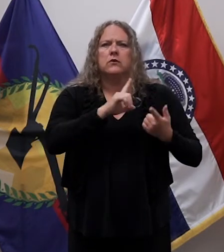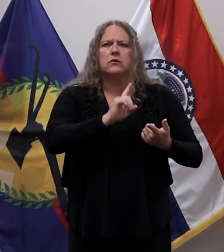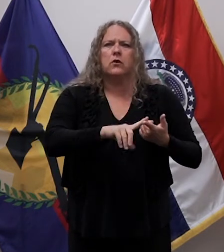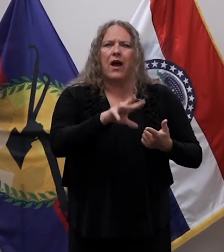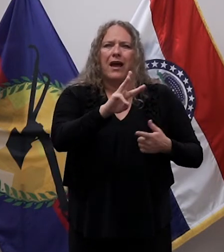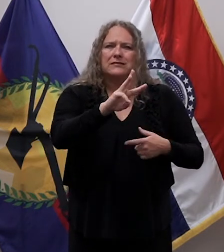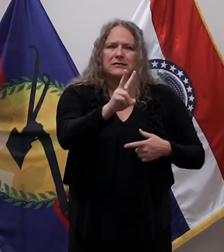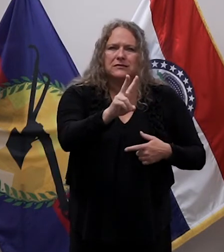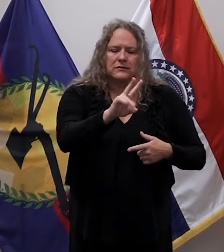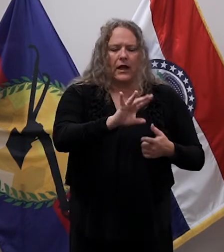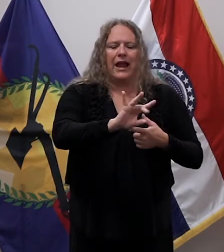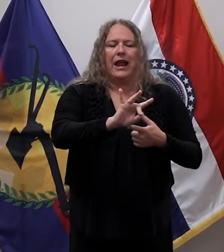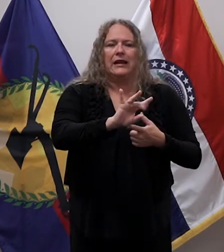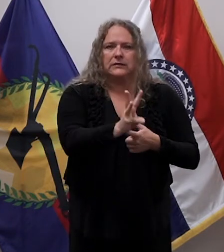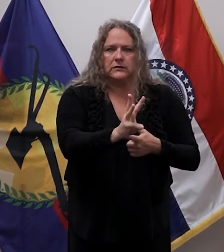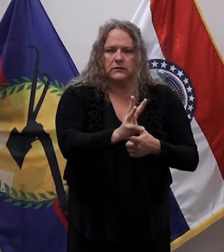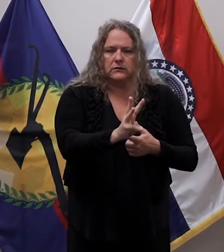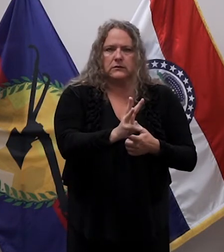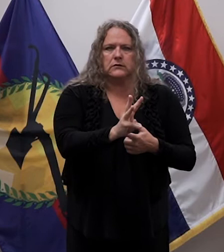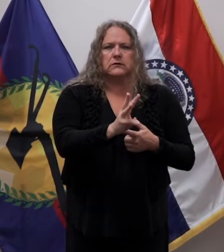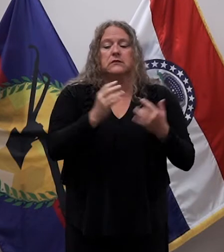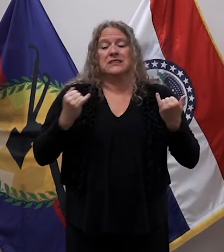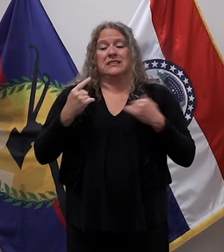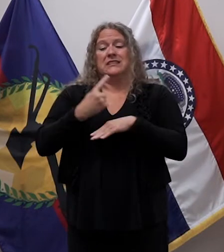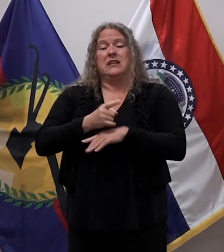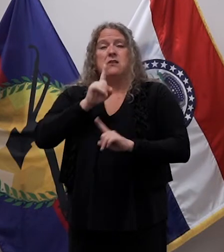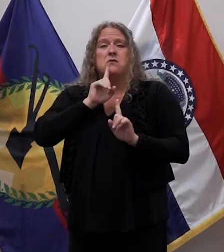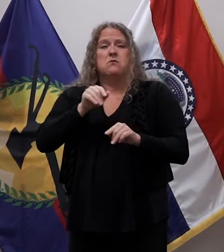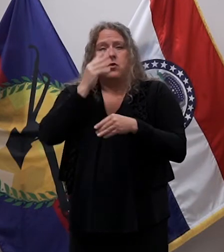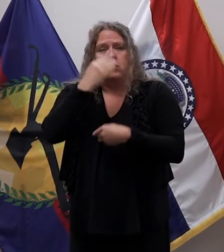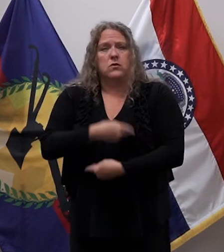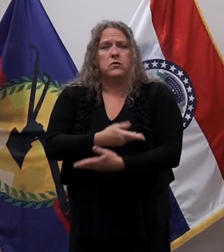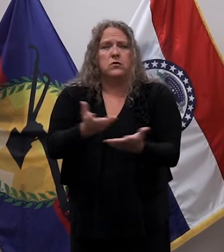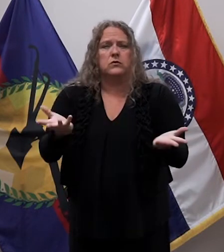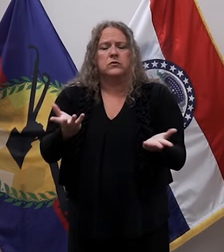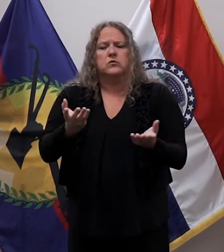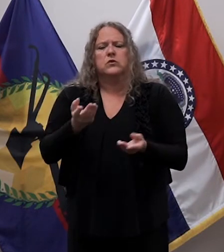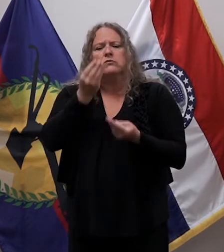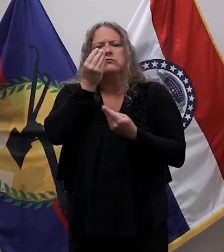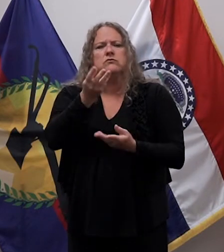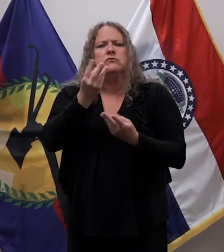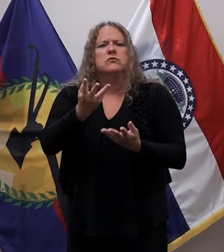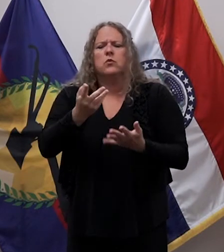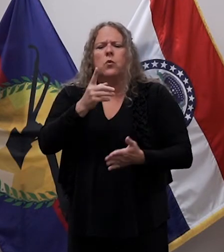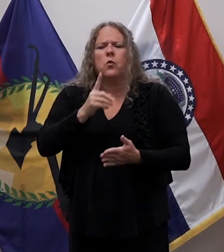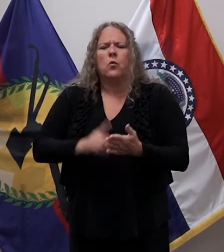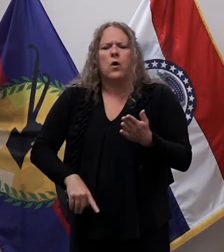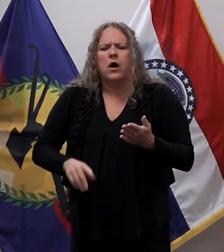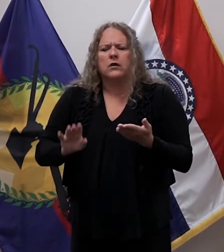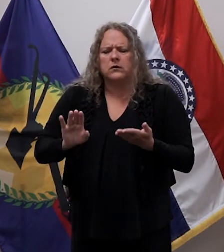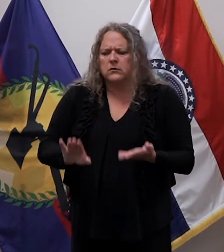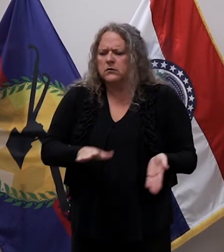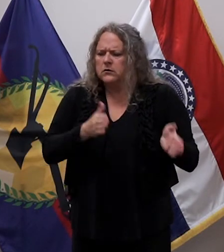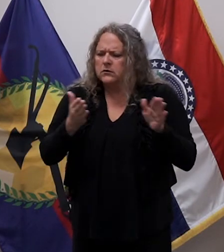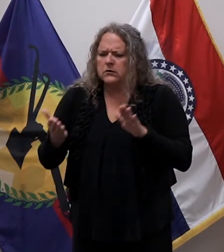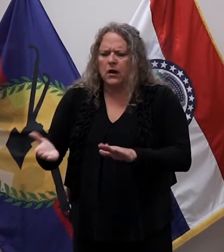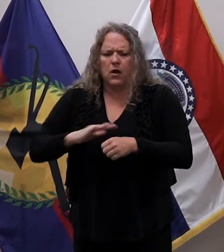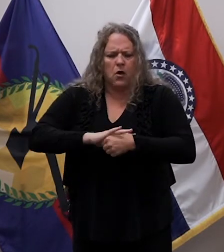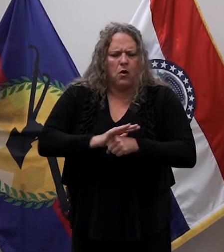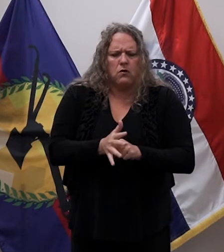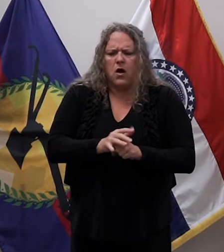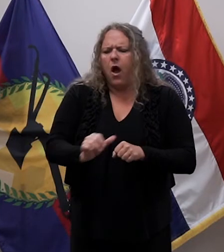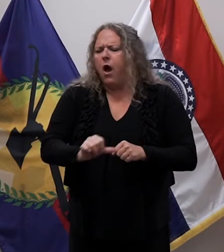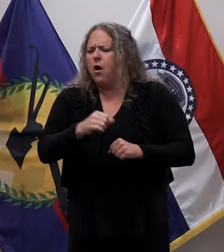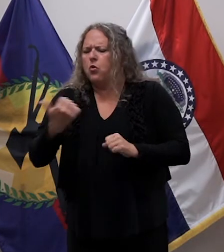The report that will be released today also highlights the health conditions of those who died from COVID-19. While many had chronic health